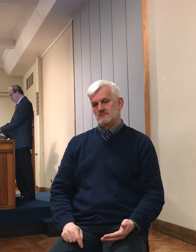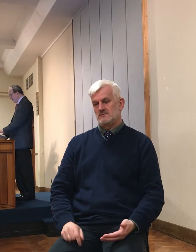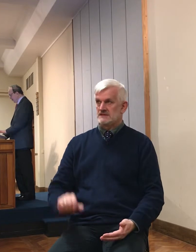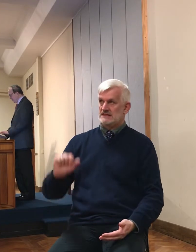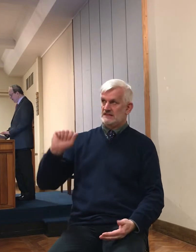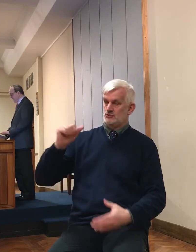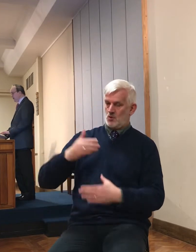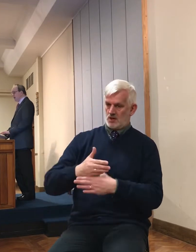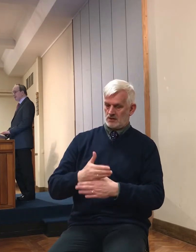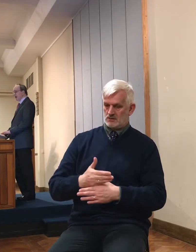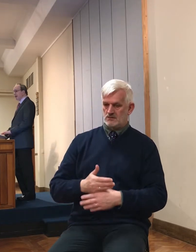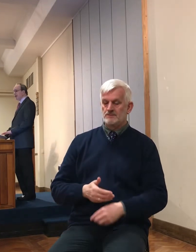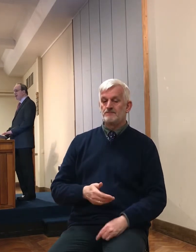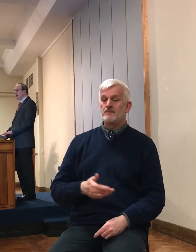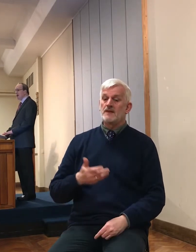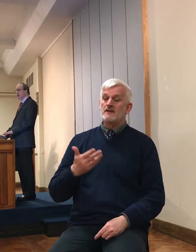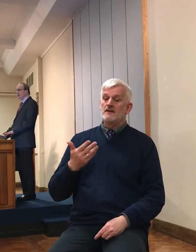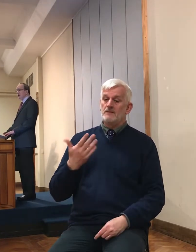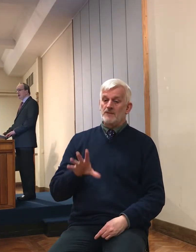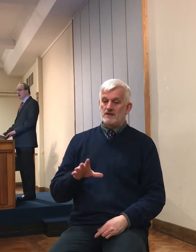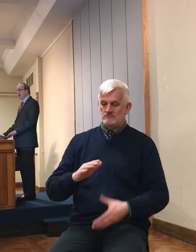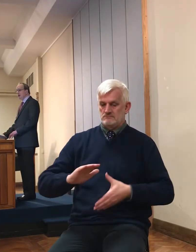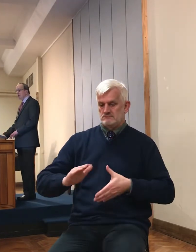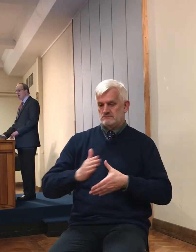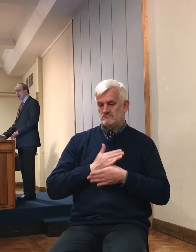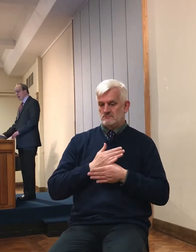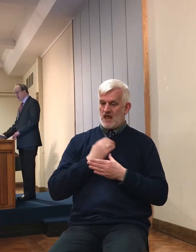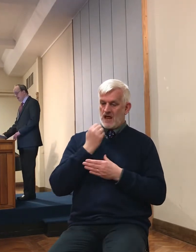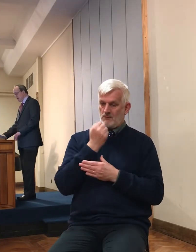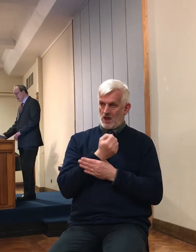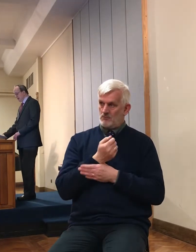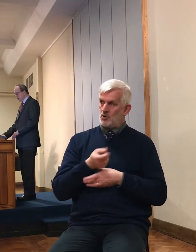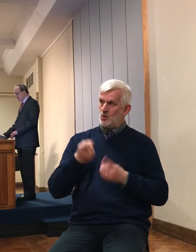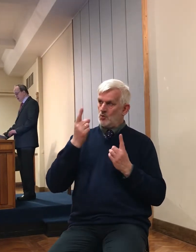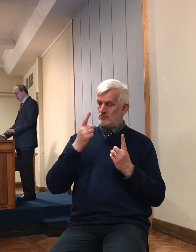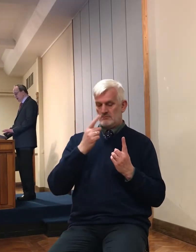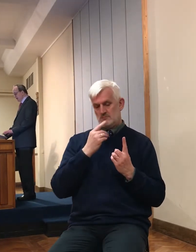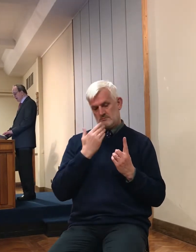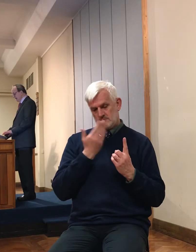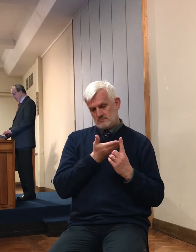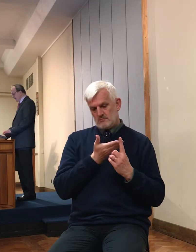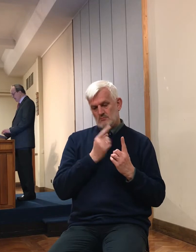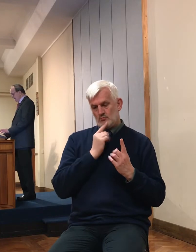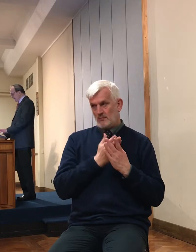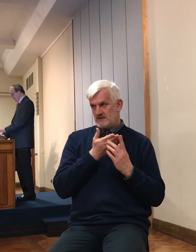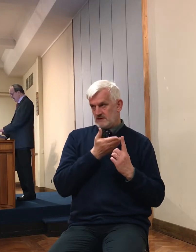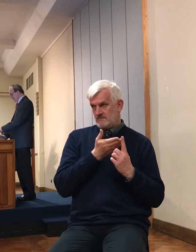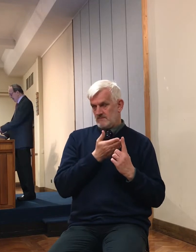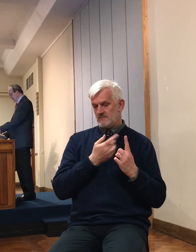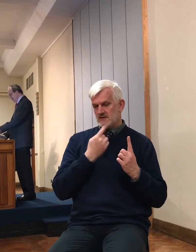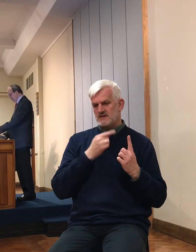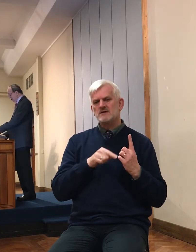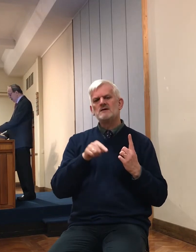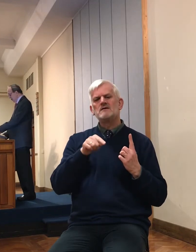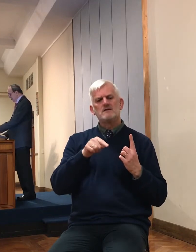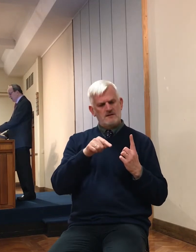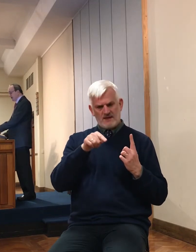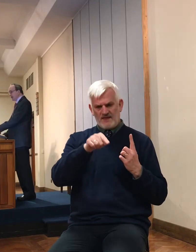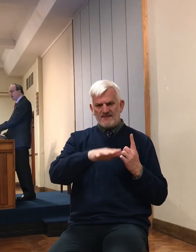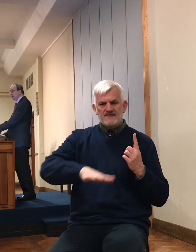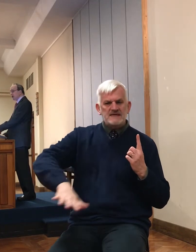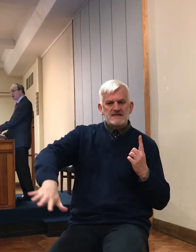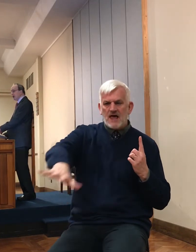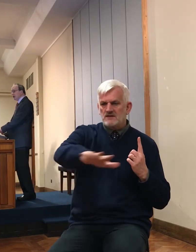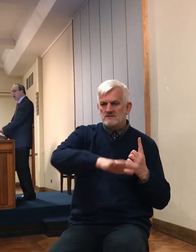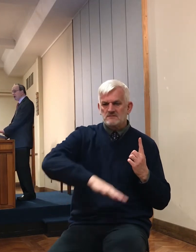first of all promised, at the time of Abraham, it was pointed out that this land could not